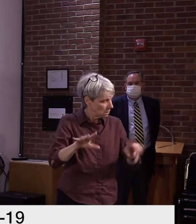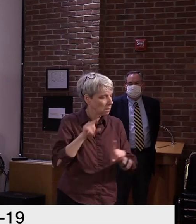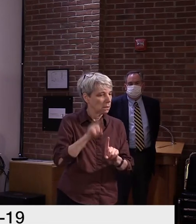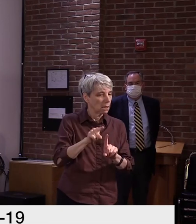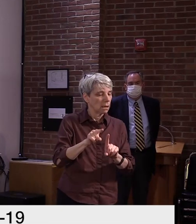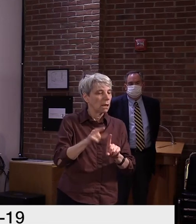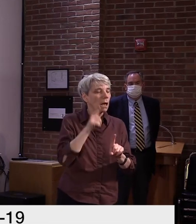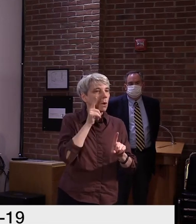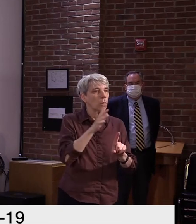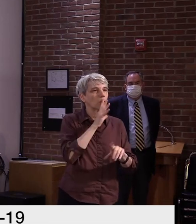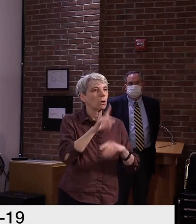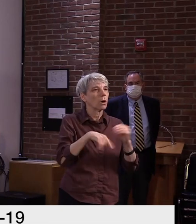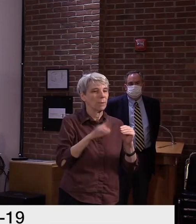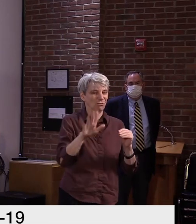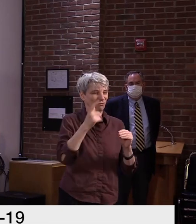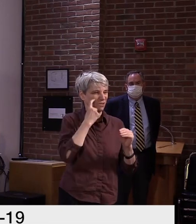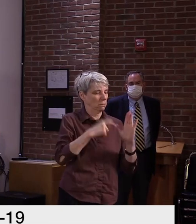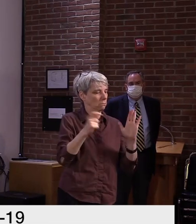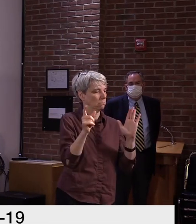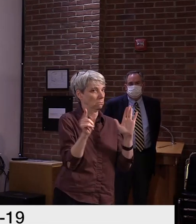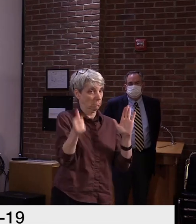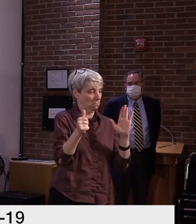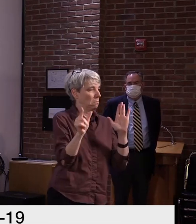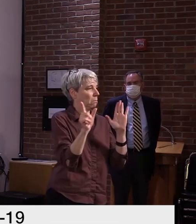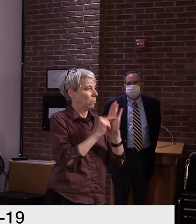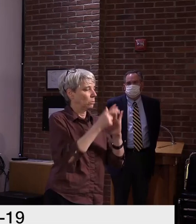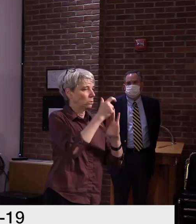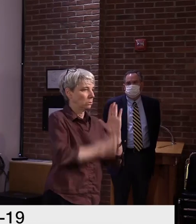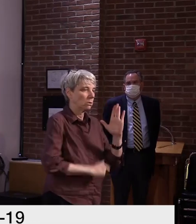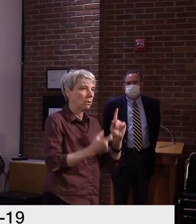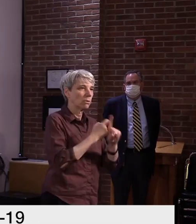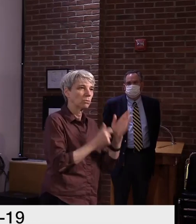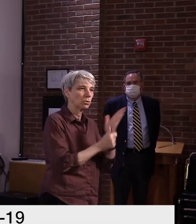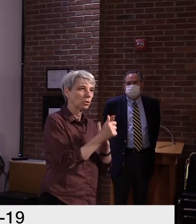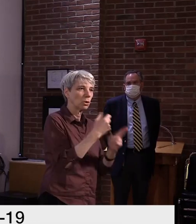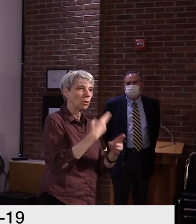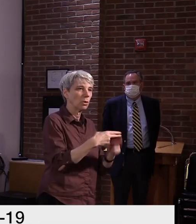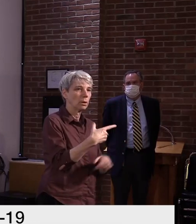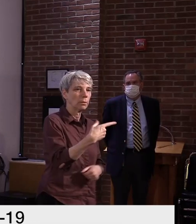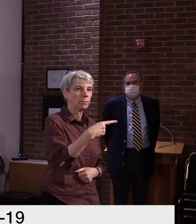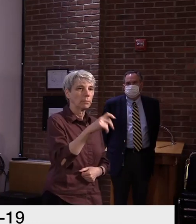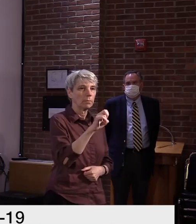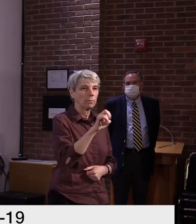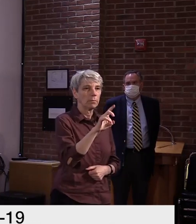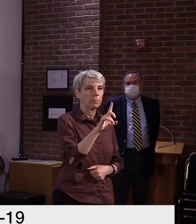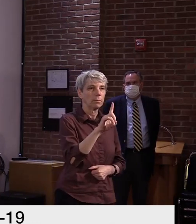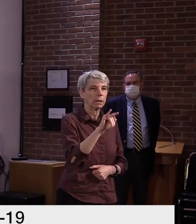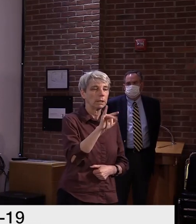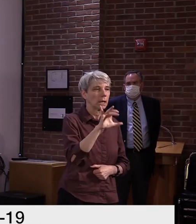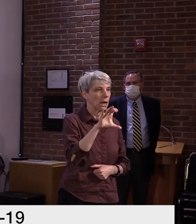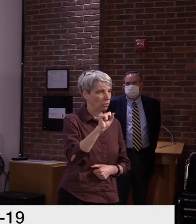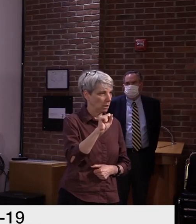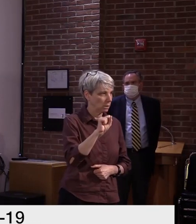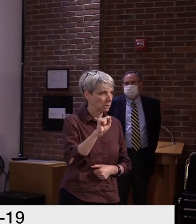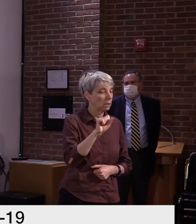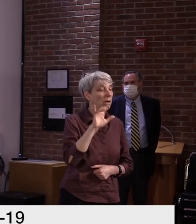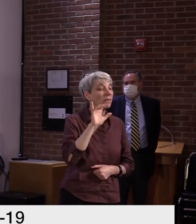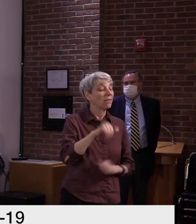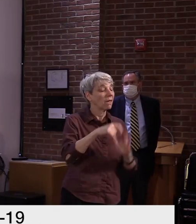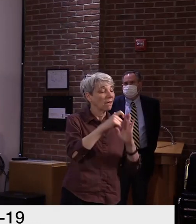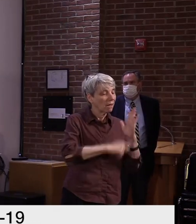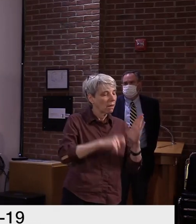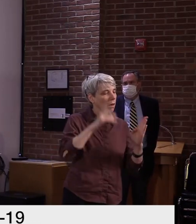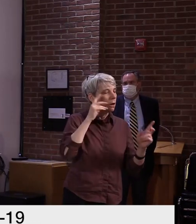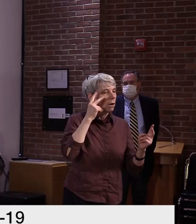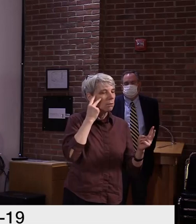he wrote in the journal Pediatrics and the science and pediatric studies to date regarding